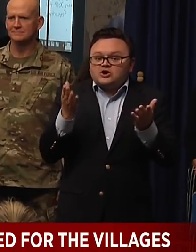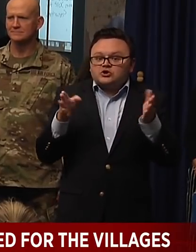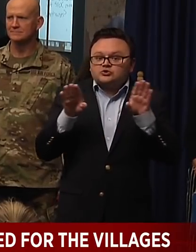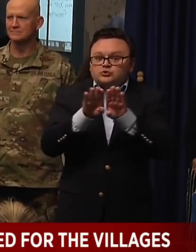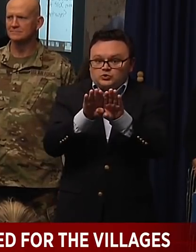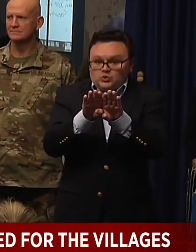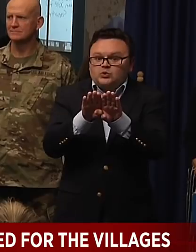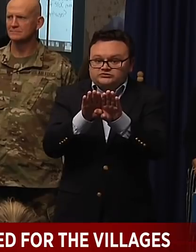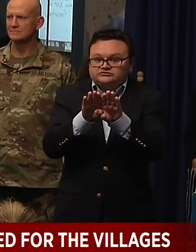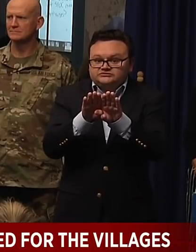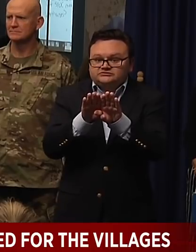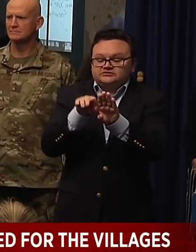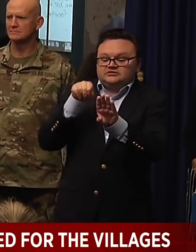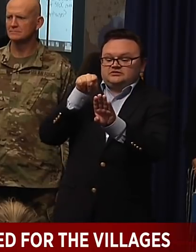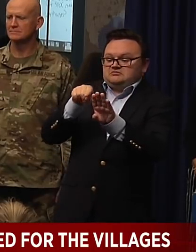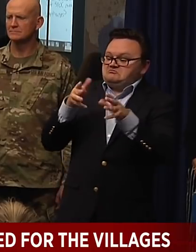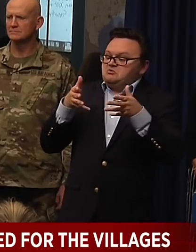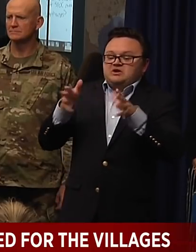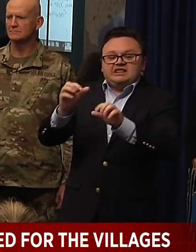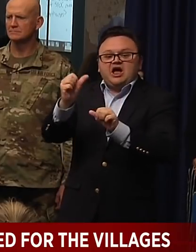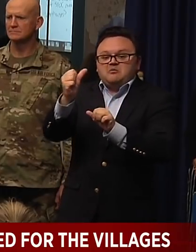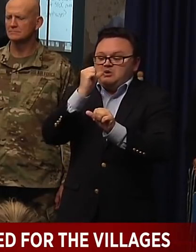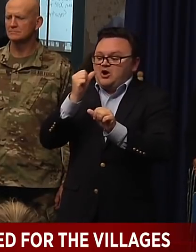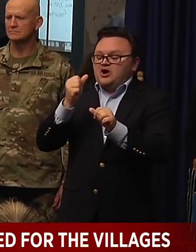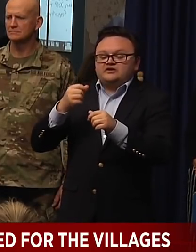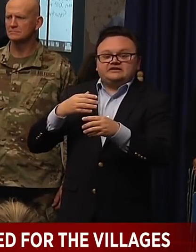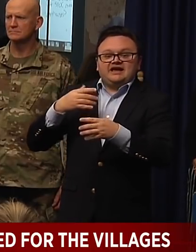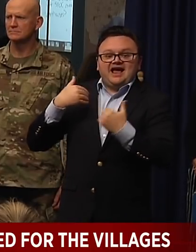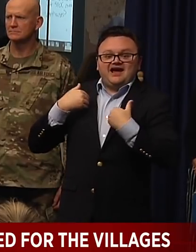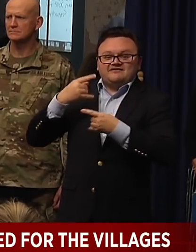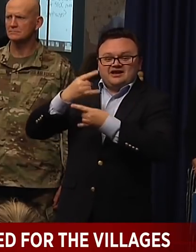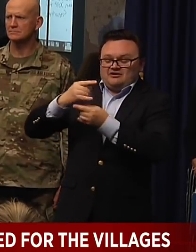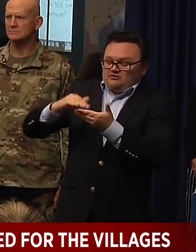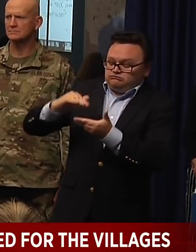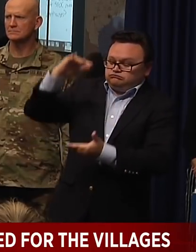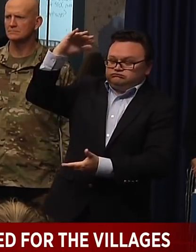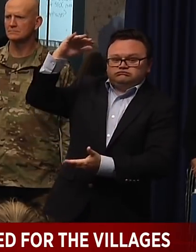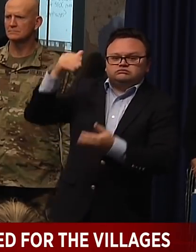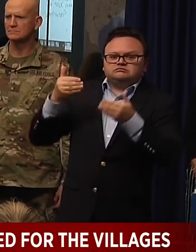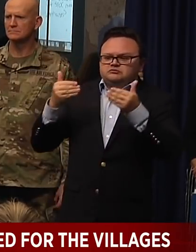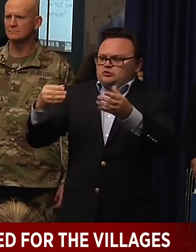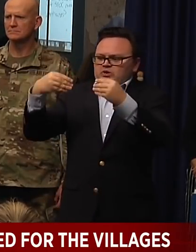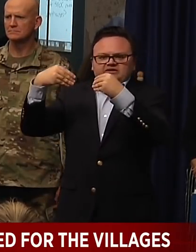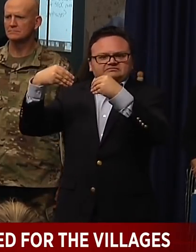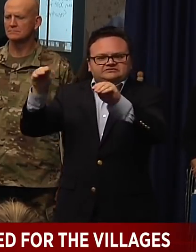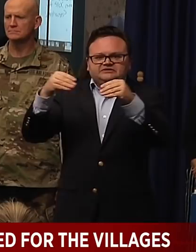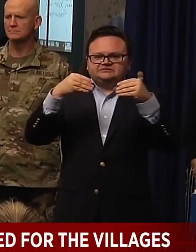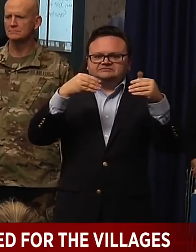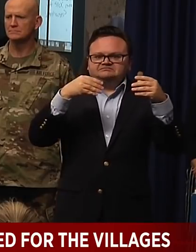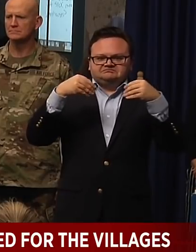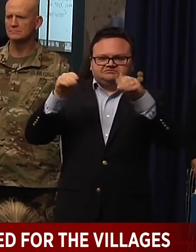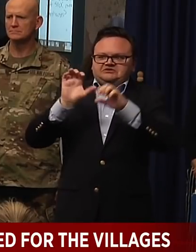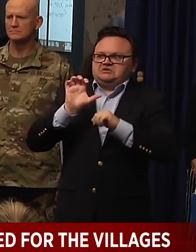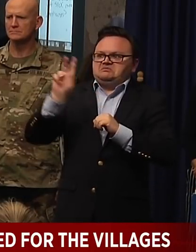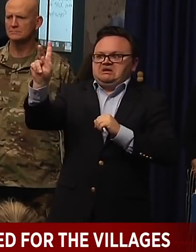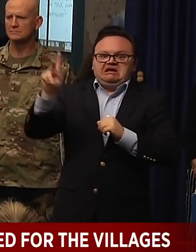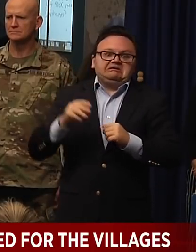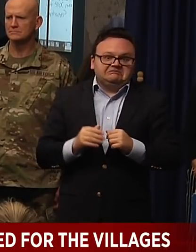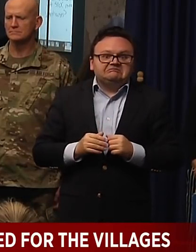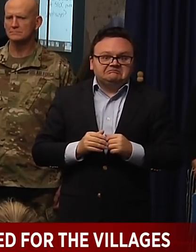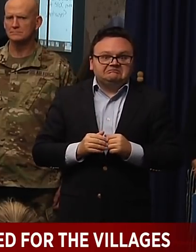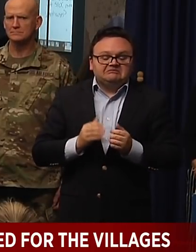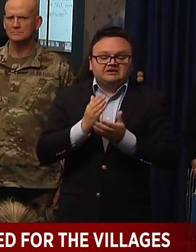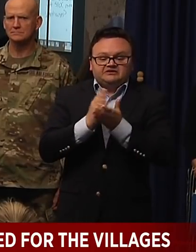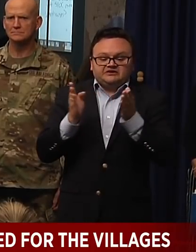to allow them to sell it back because the retail, there's actually big demand for this. And so, you know, some of these small businesses will be able to do that.